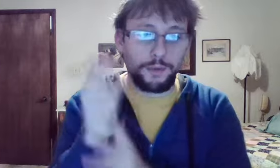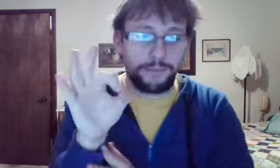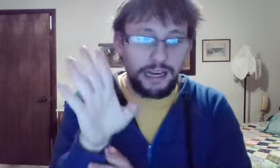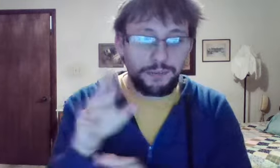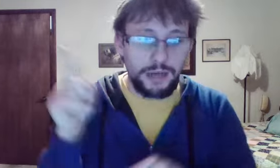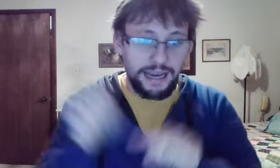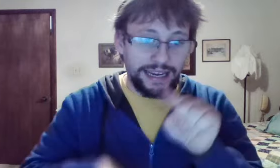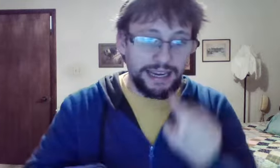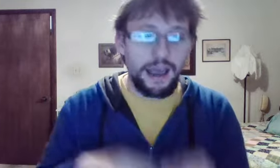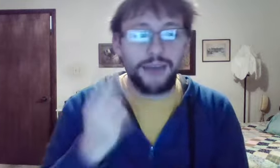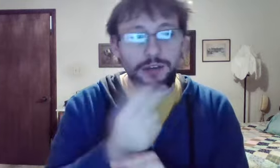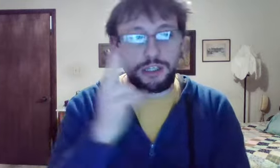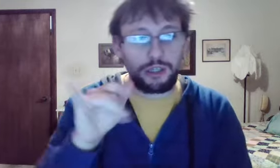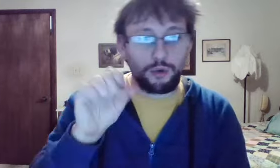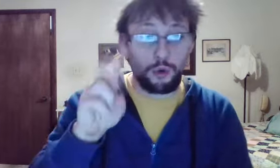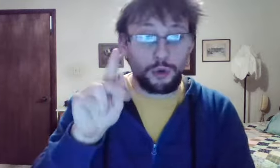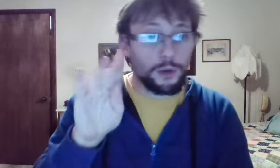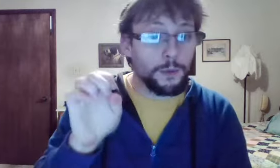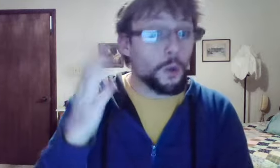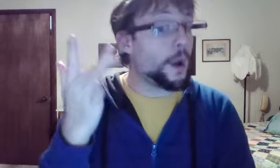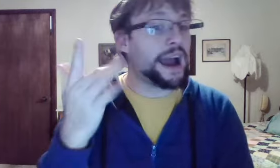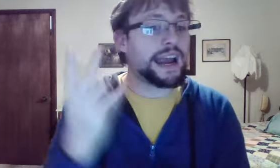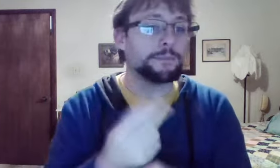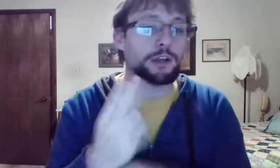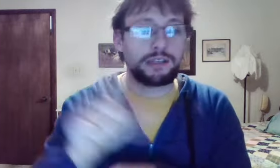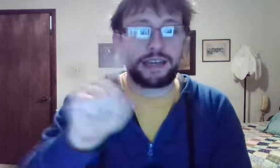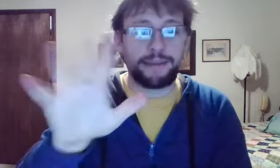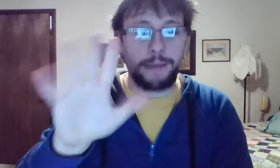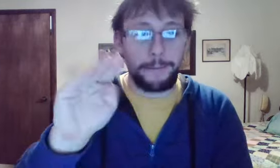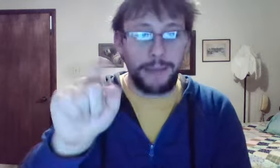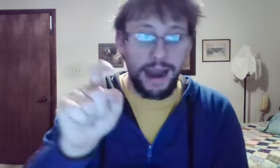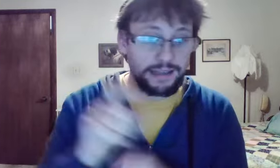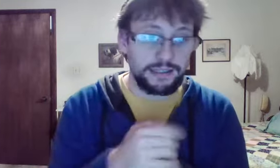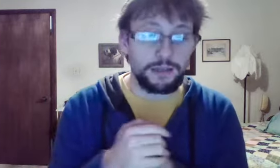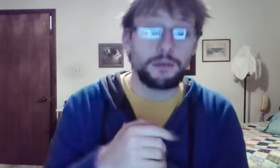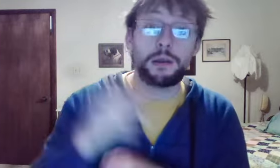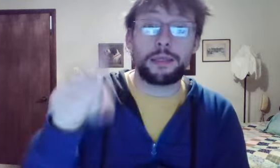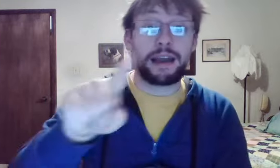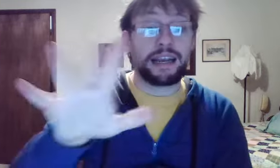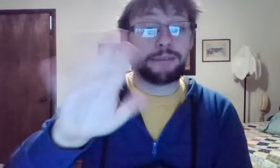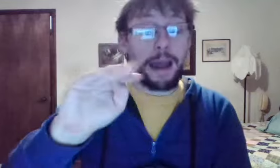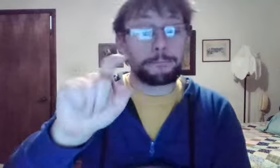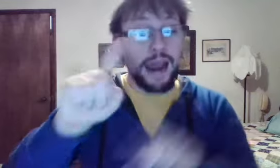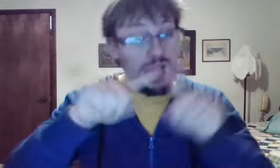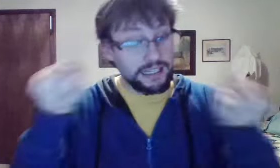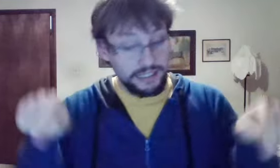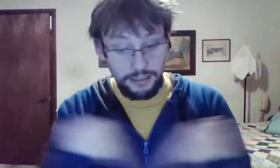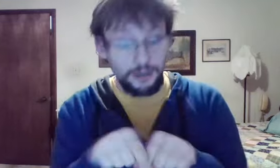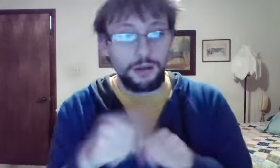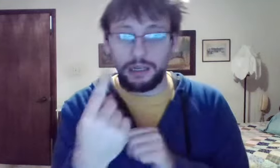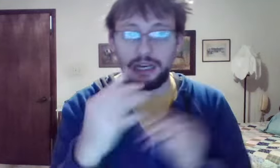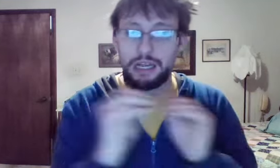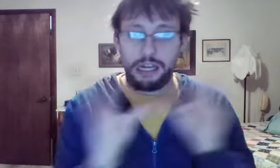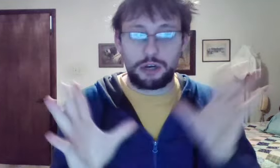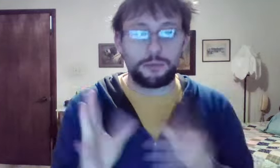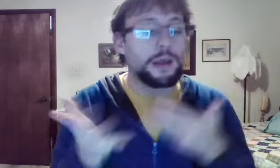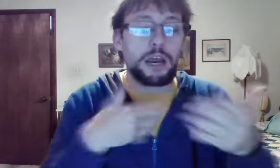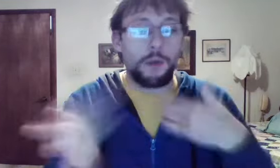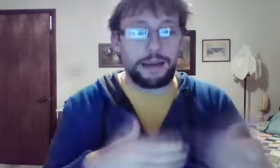Facebook. can't have to use it. YouTube why I'm using devout maps. They give out maps. It's clear. Anyway.